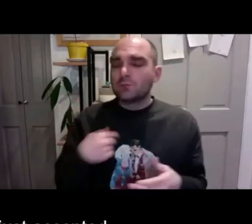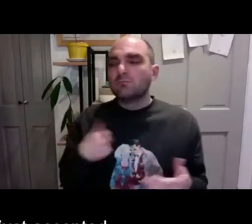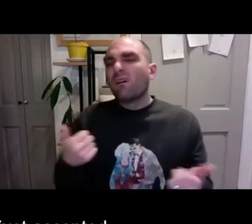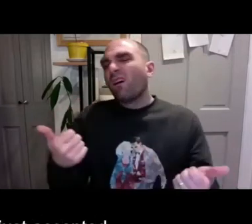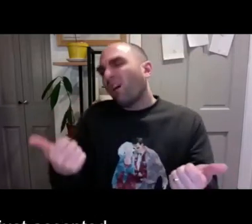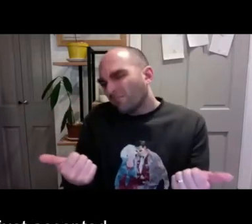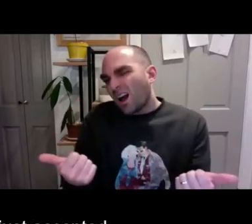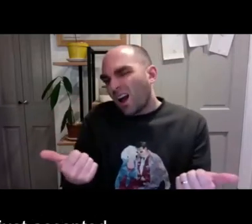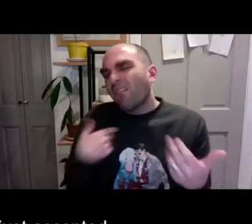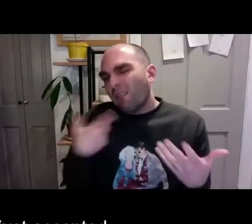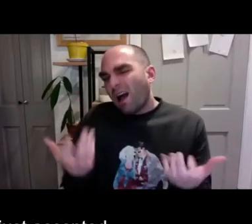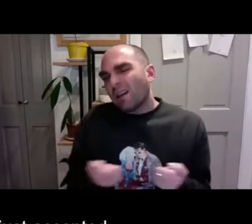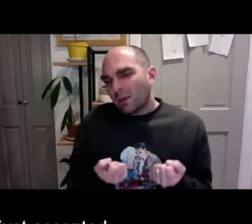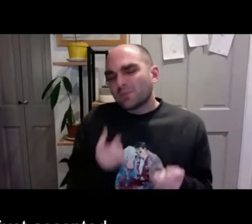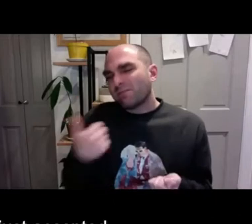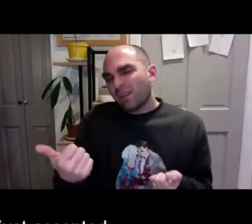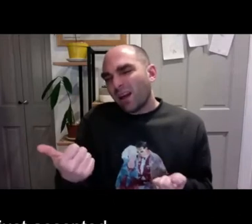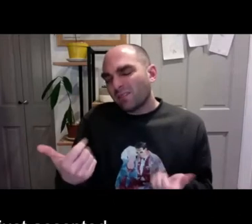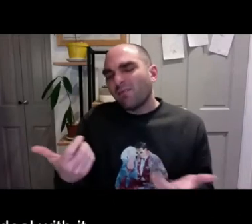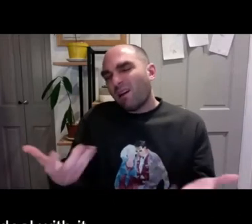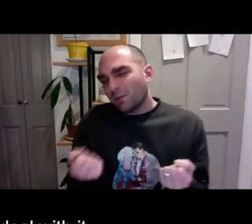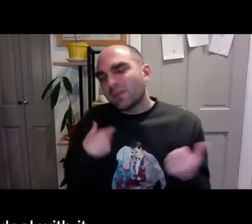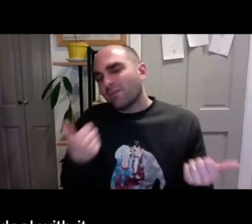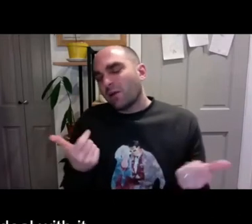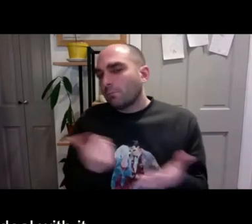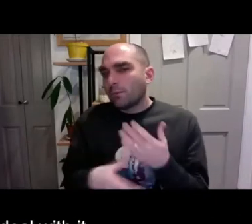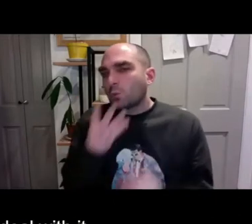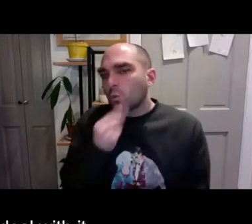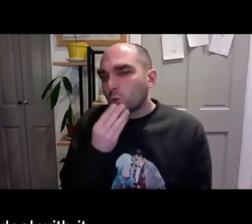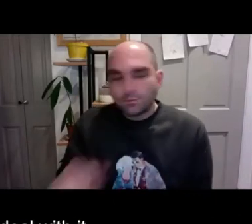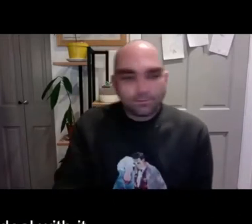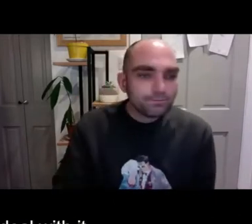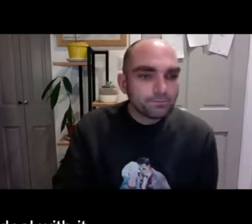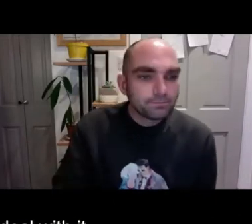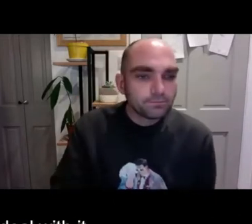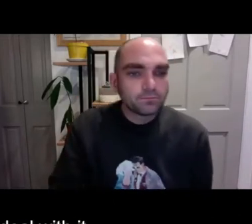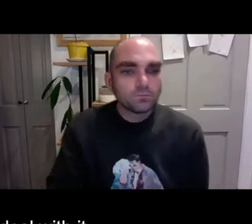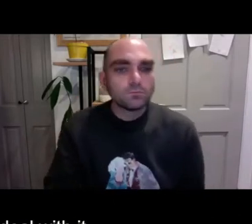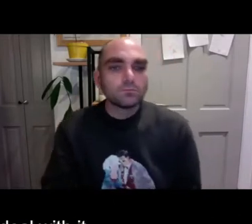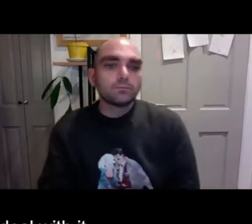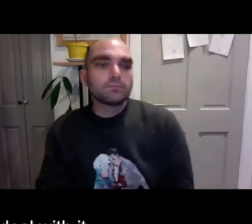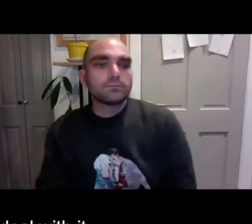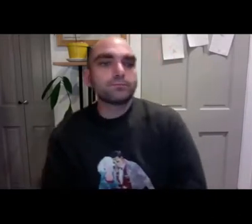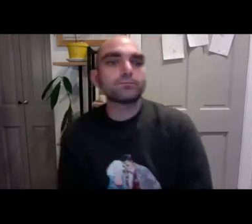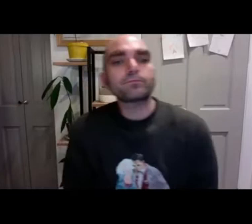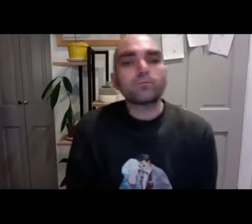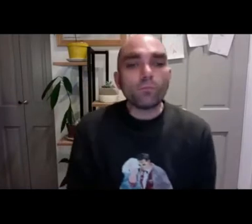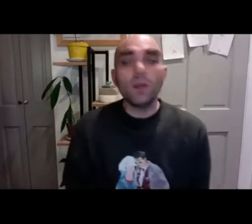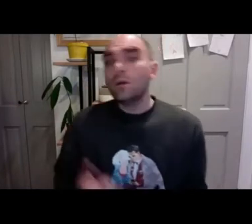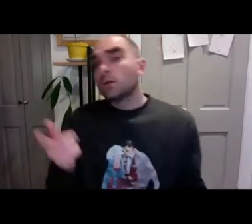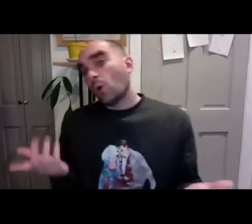You know, for a long time, I've always just accepted that it's fine as it is. It's fine. And I just deal with it and I've probably got used to it.